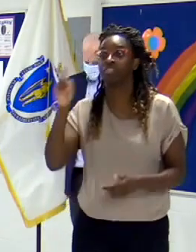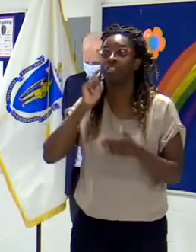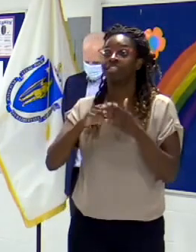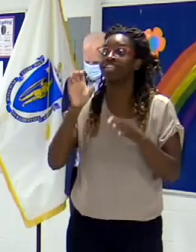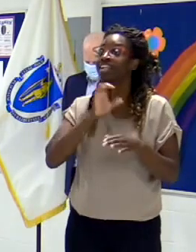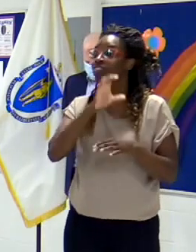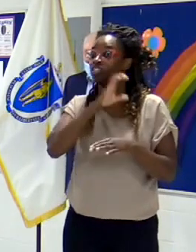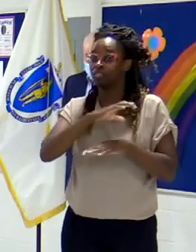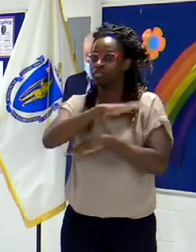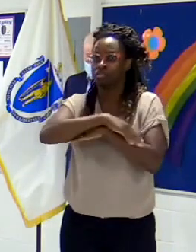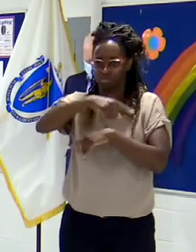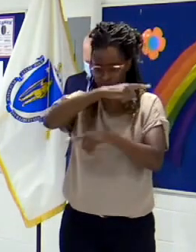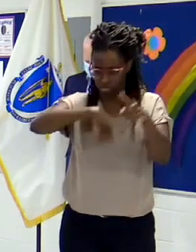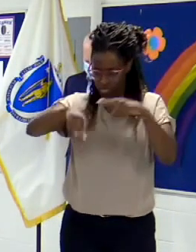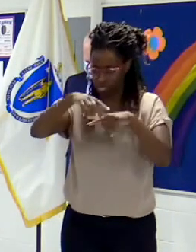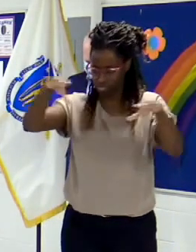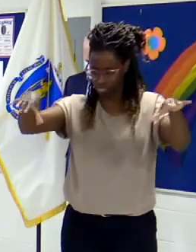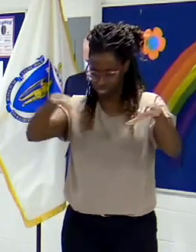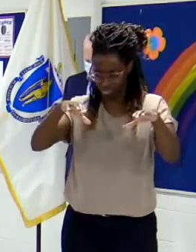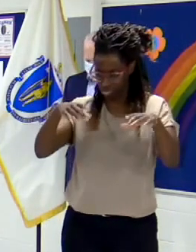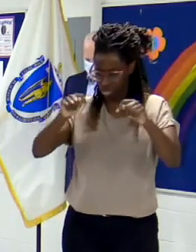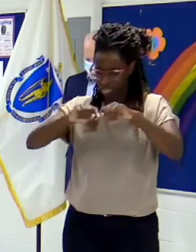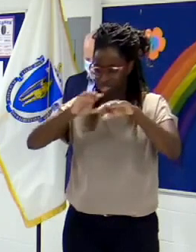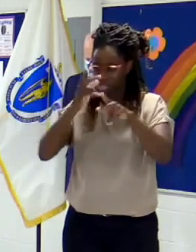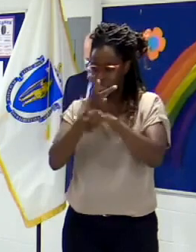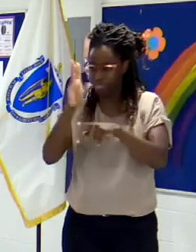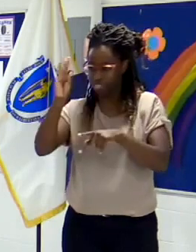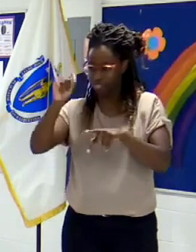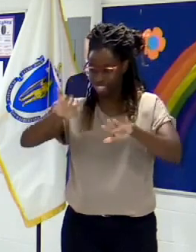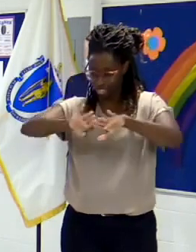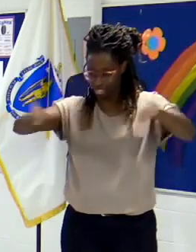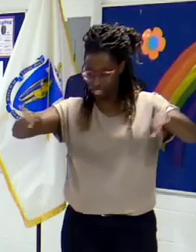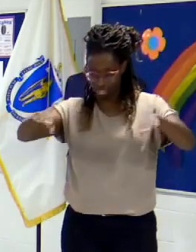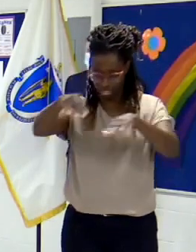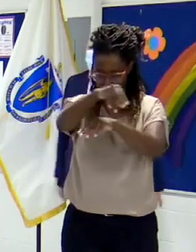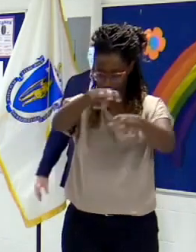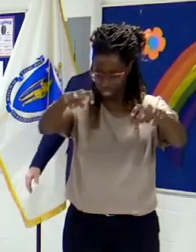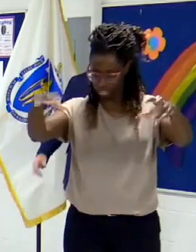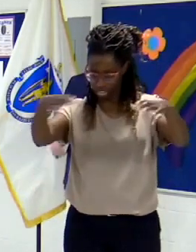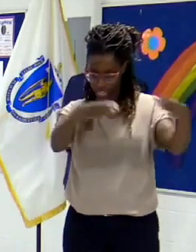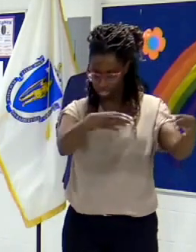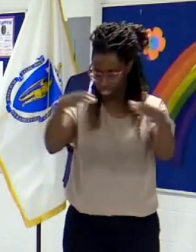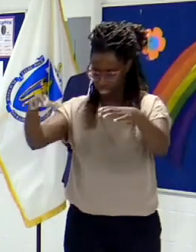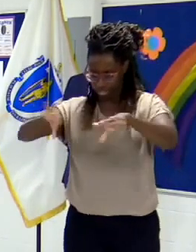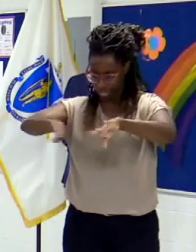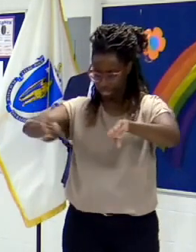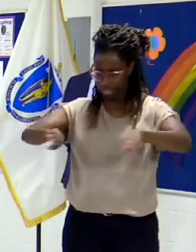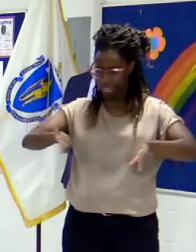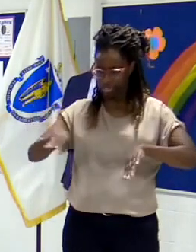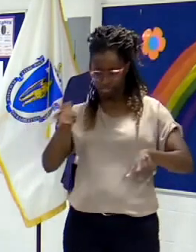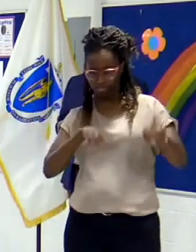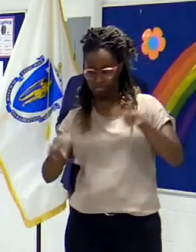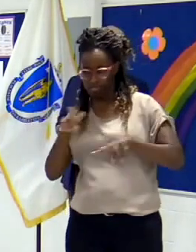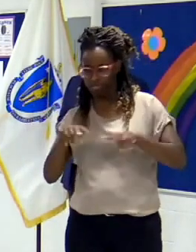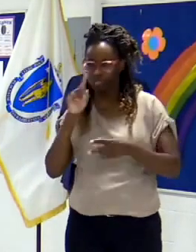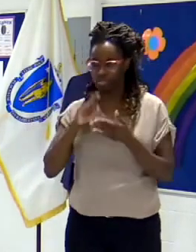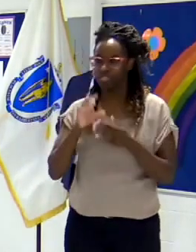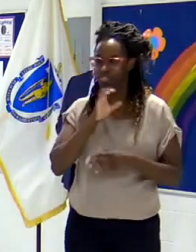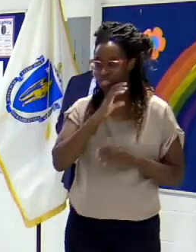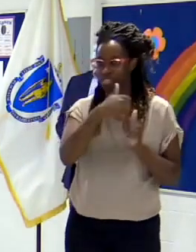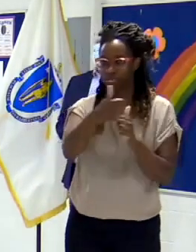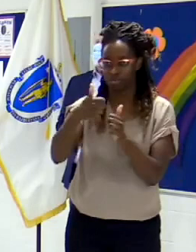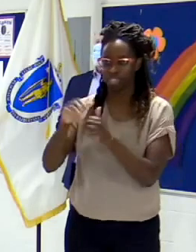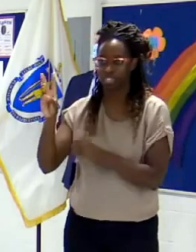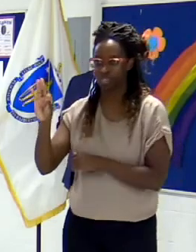how they were going to deal with creating distance for kids in the cafeteria using, in many cases, a lot of the desks that look to me like you